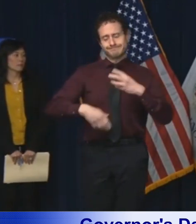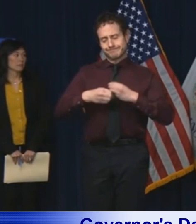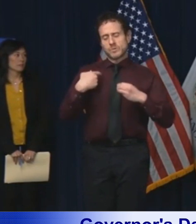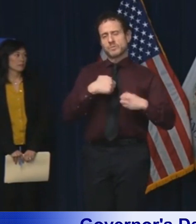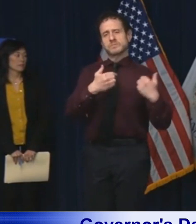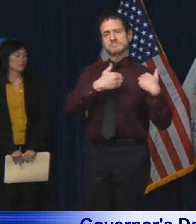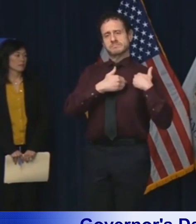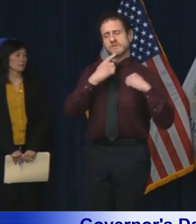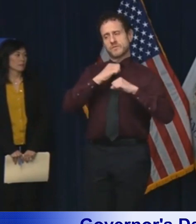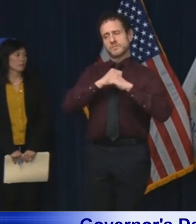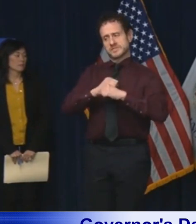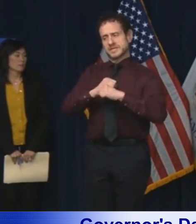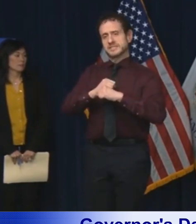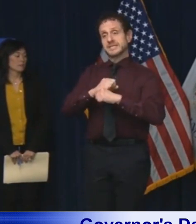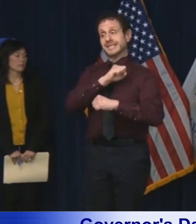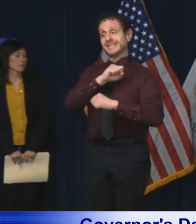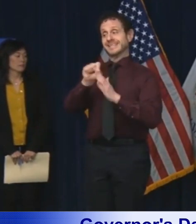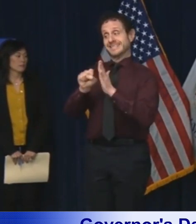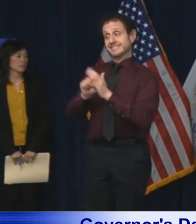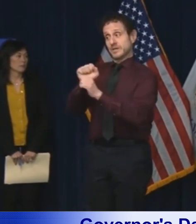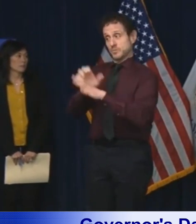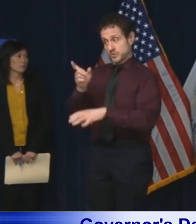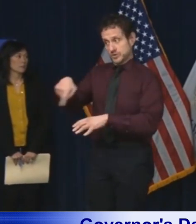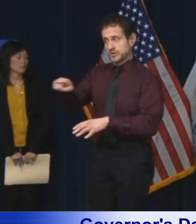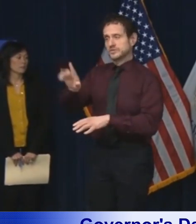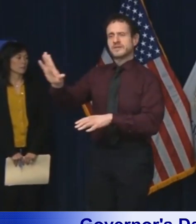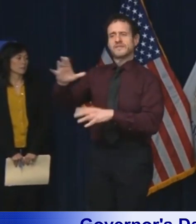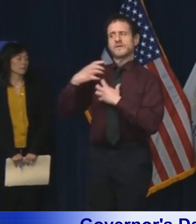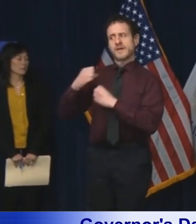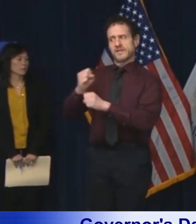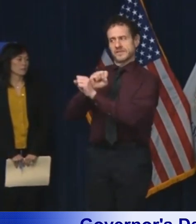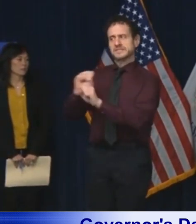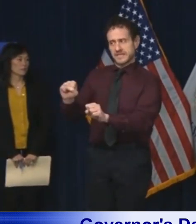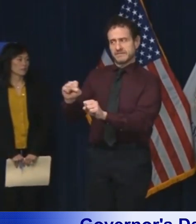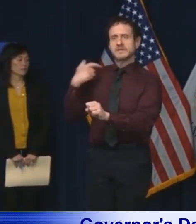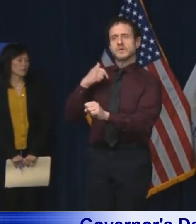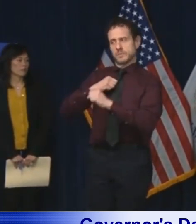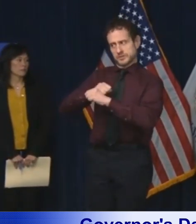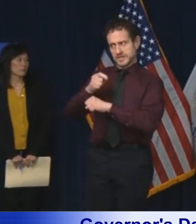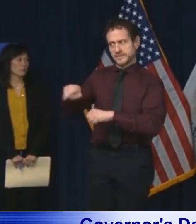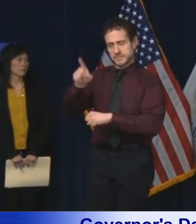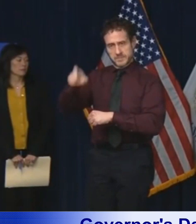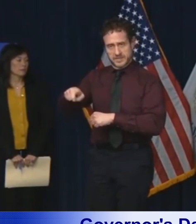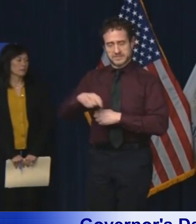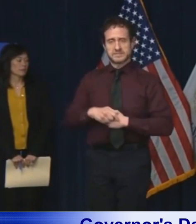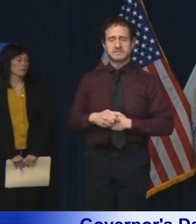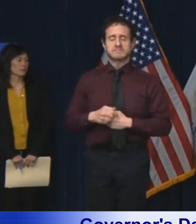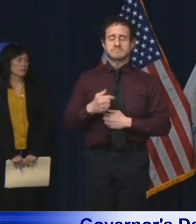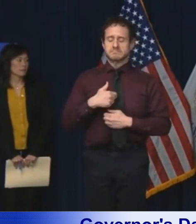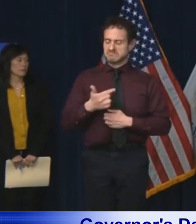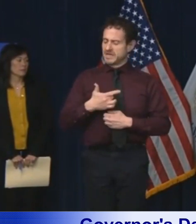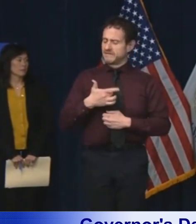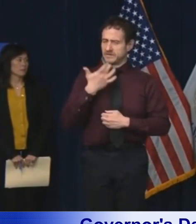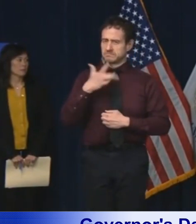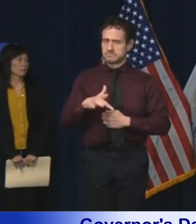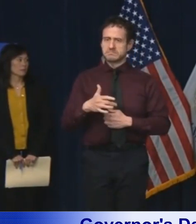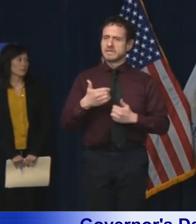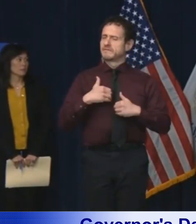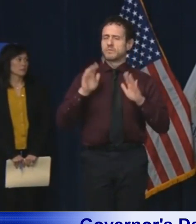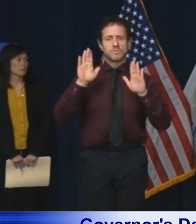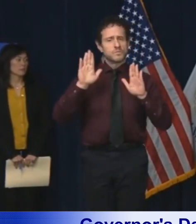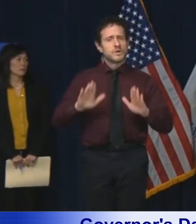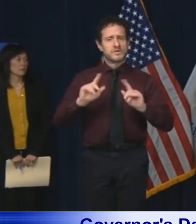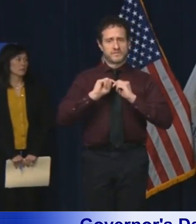safety of the state employees who deliver those services. I feel extremely fortunate to have an incredible